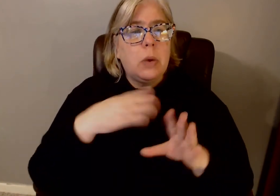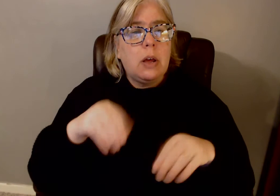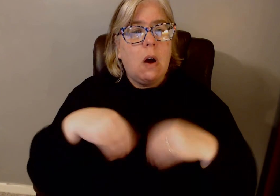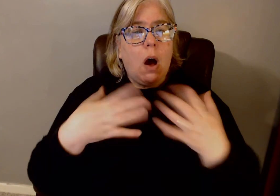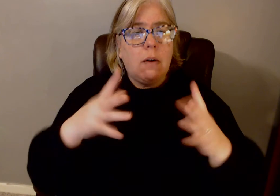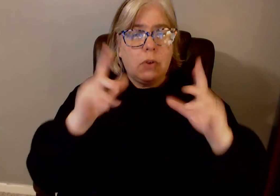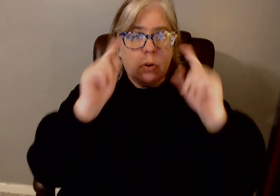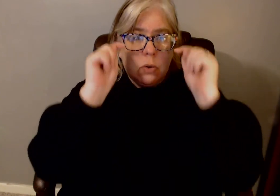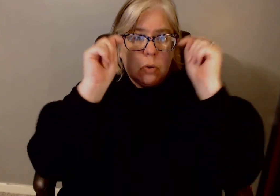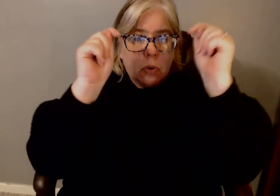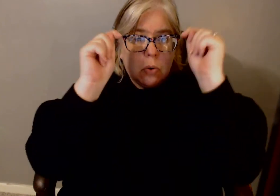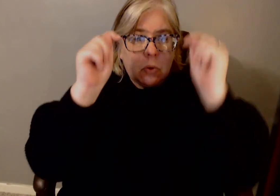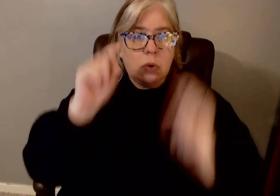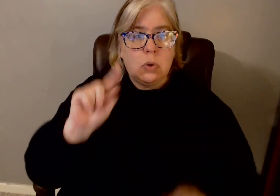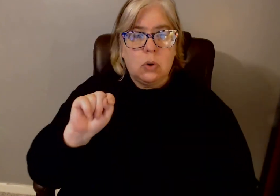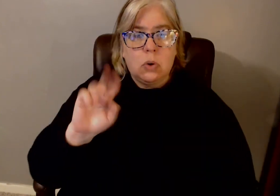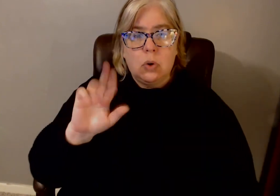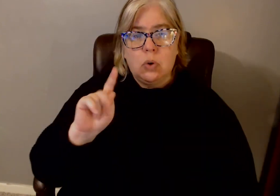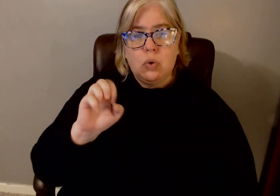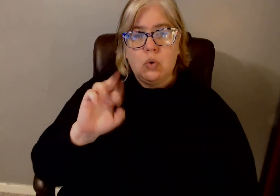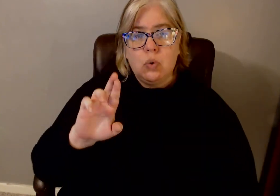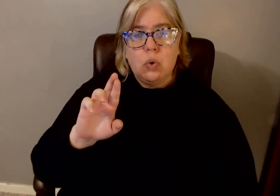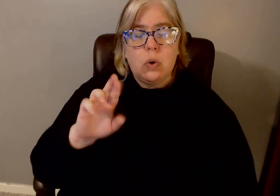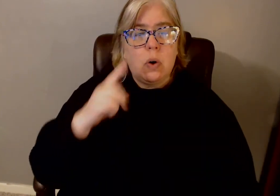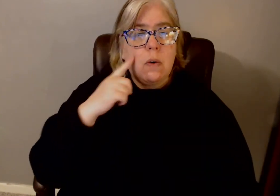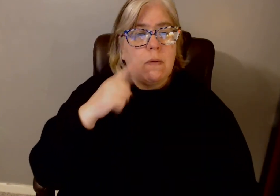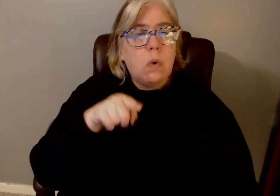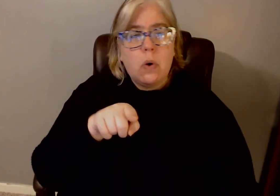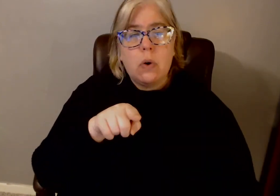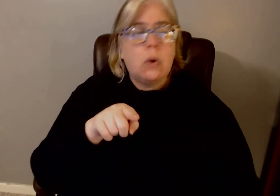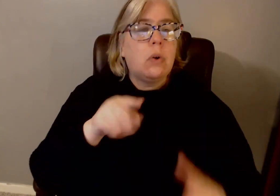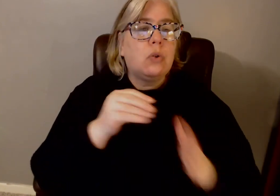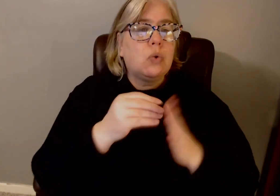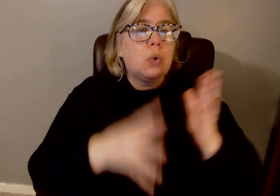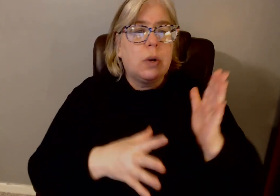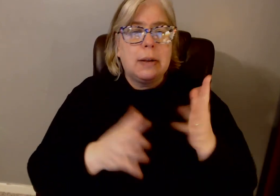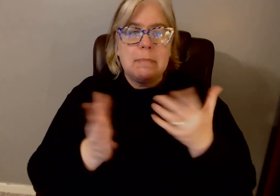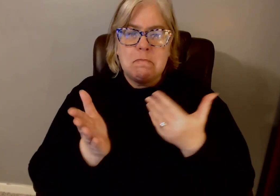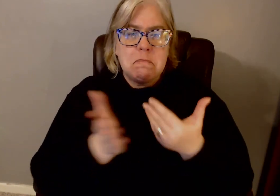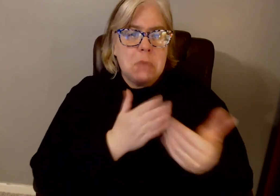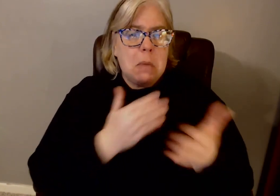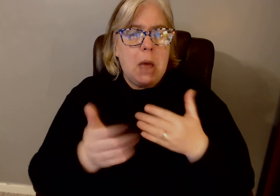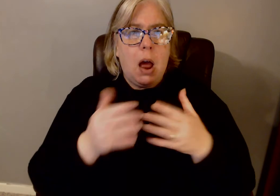I can't walk. I think better than I